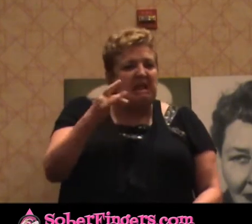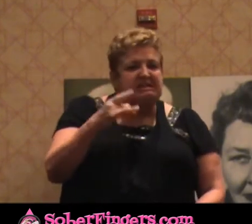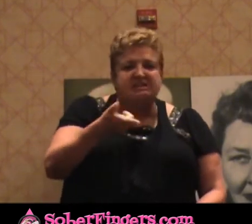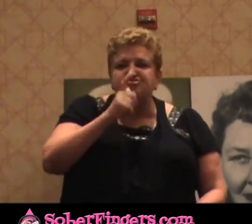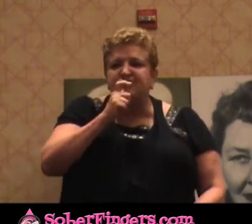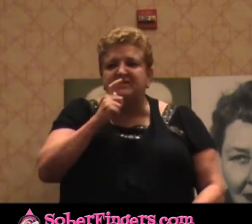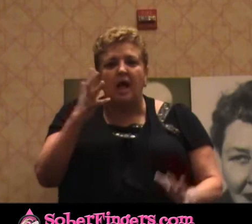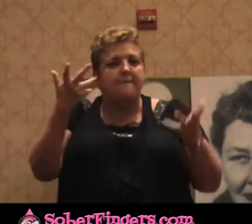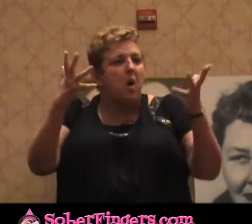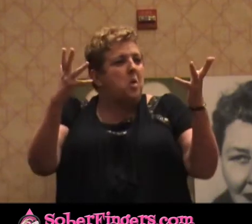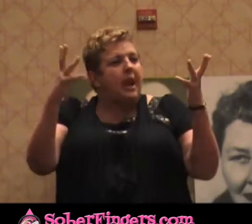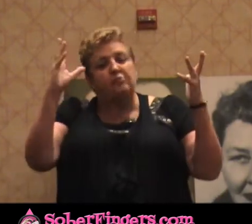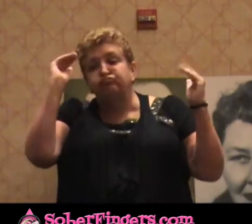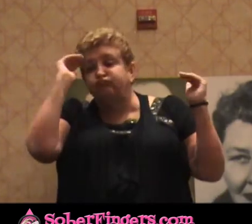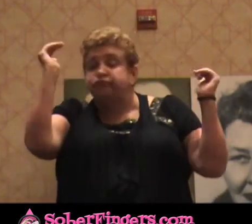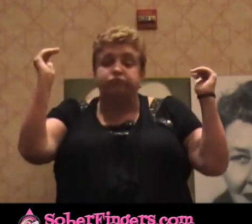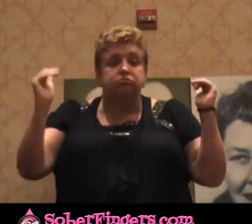there. I never got off the high.